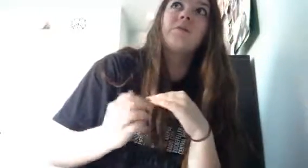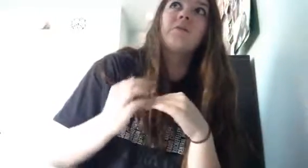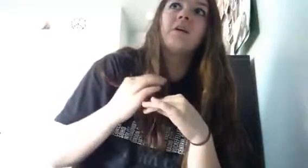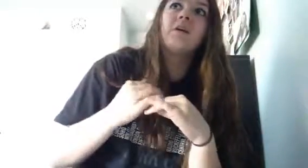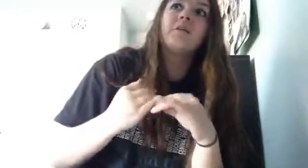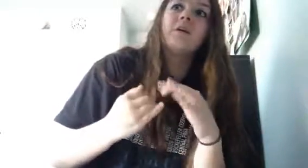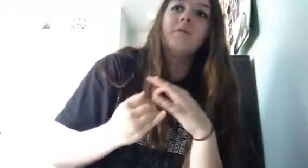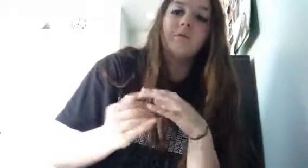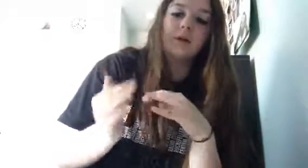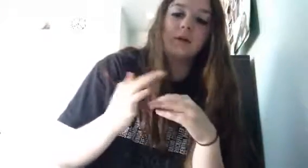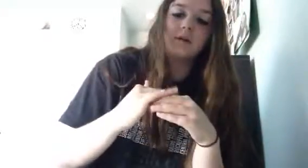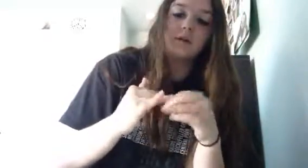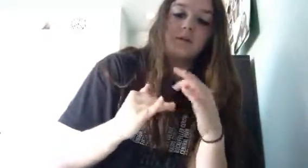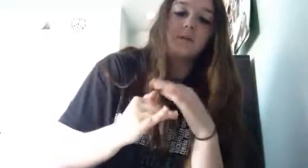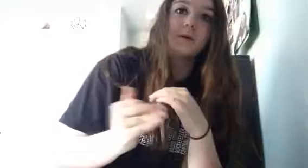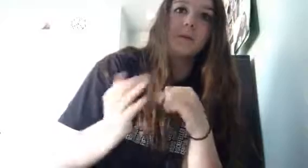started like following me back into town i'm like